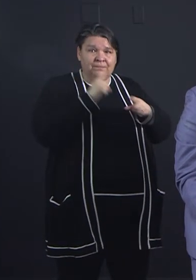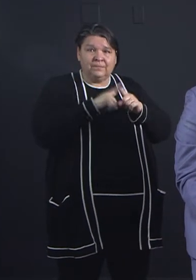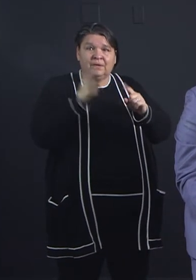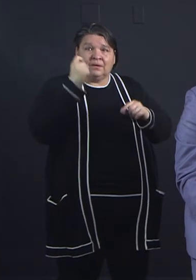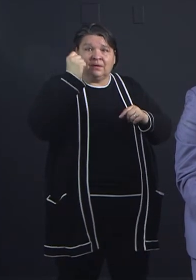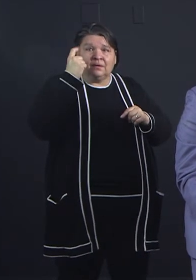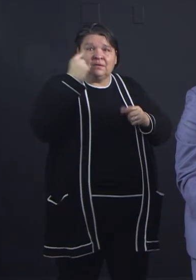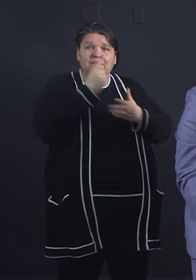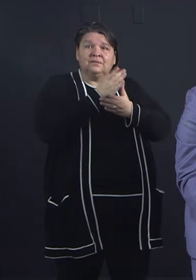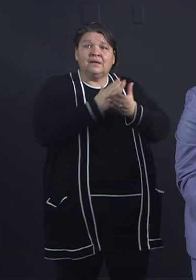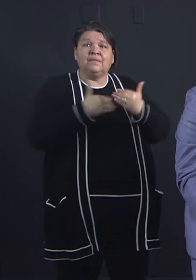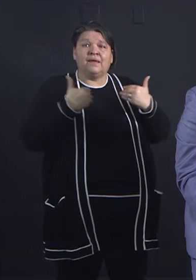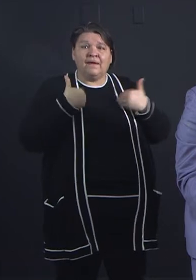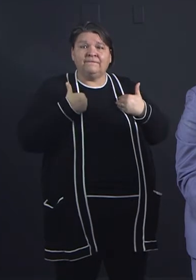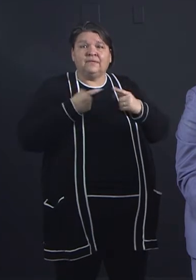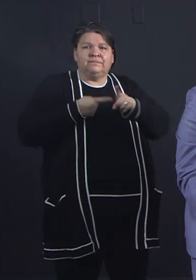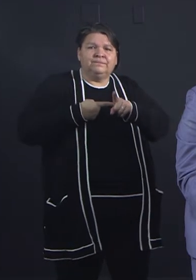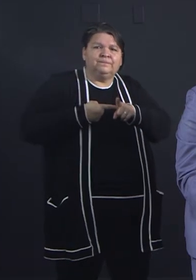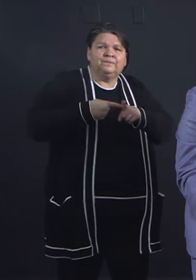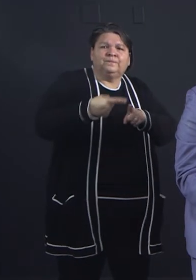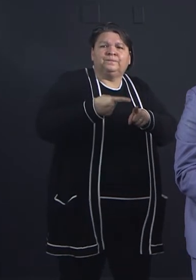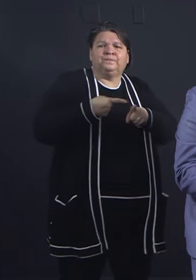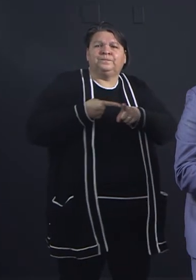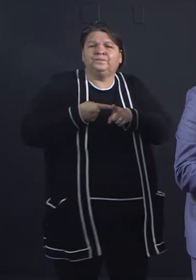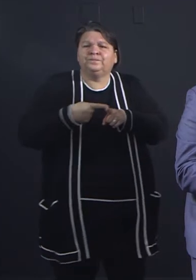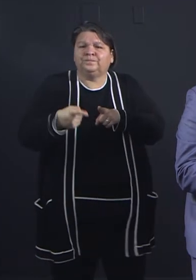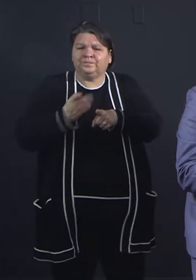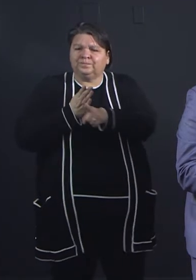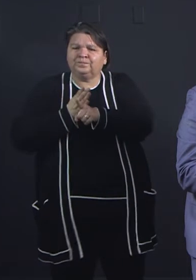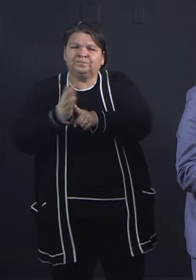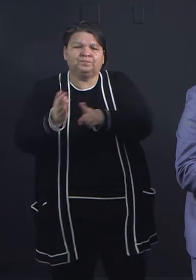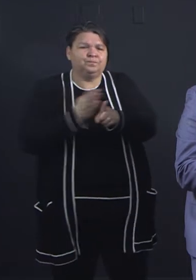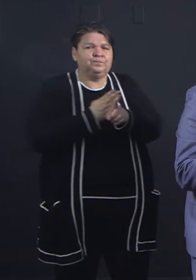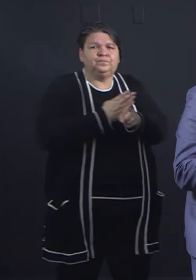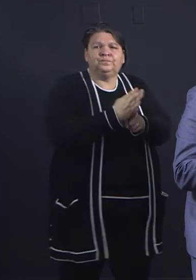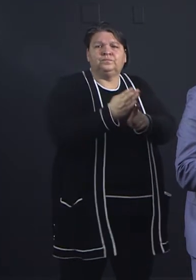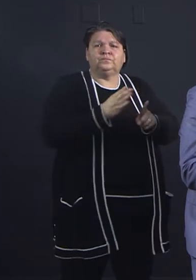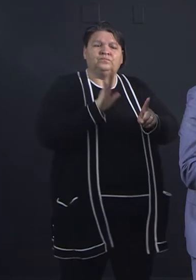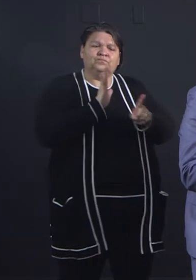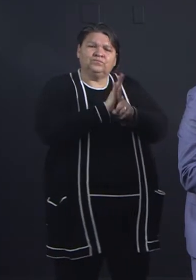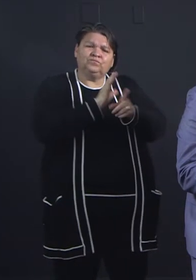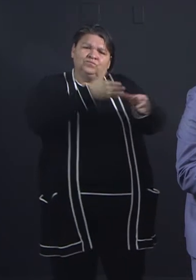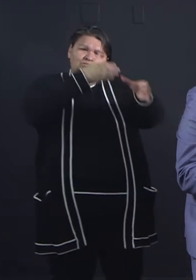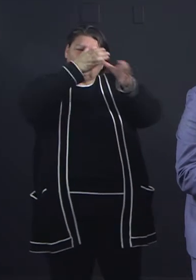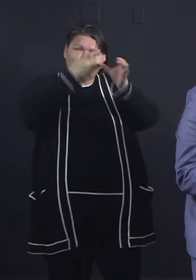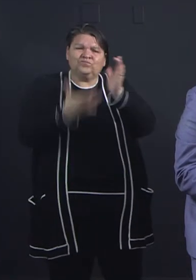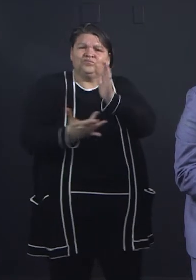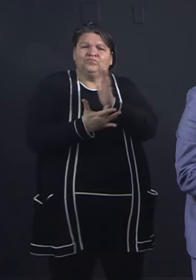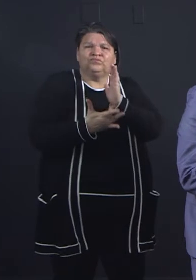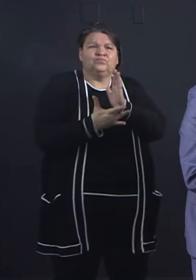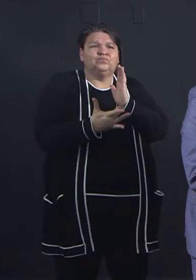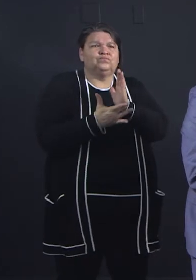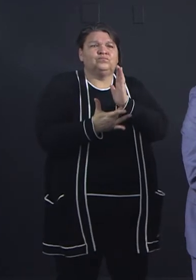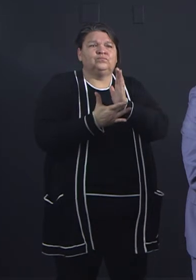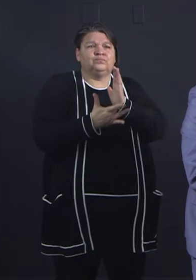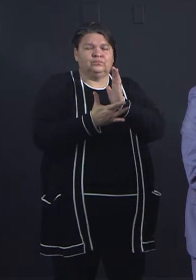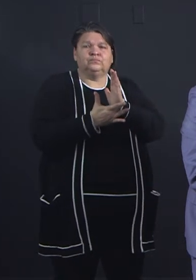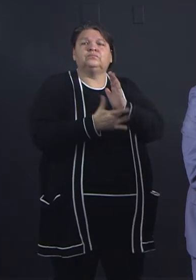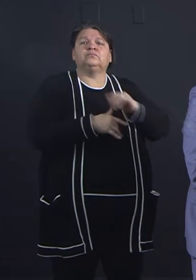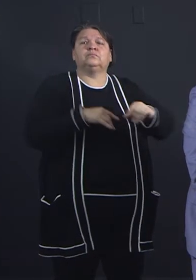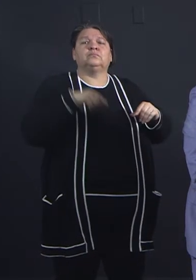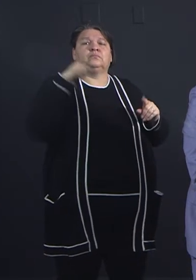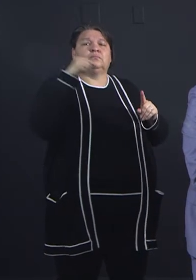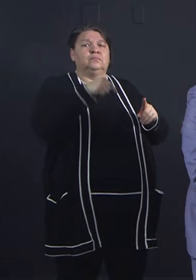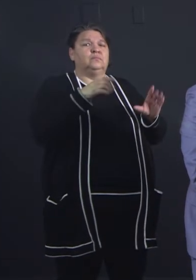their colleagues. They have checklists of expectations for this week. They're all launching their virtual classrooms. They've been